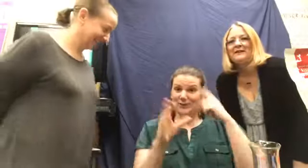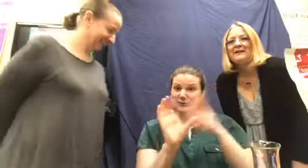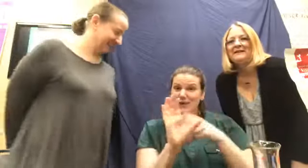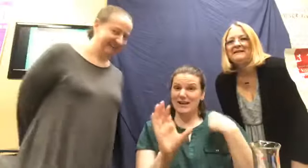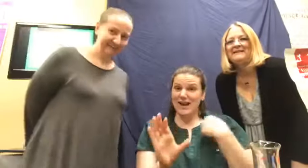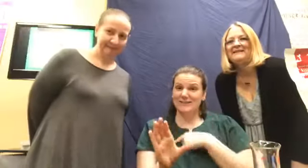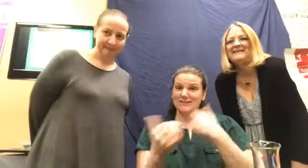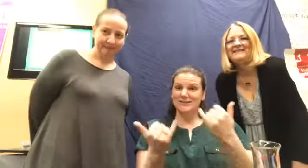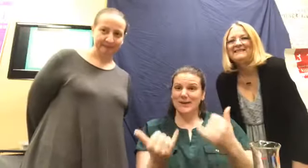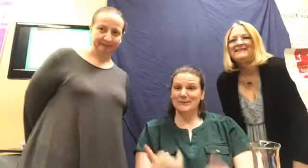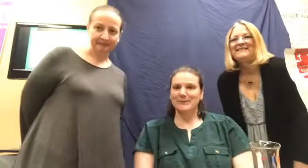us.